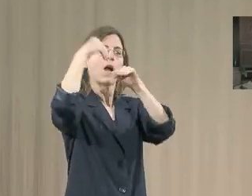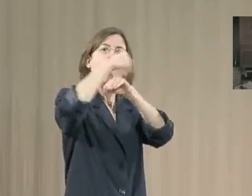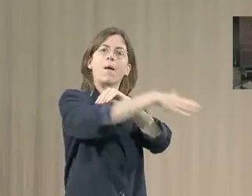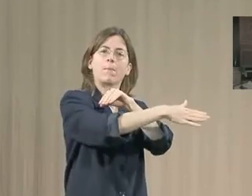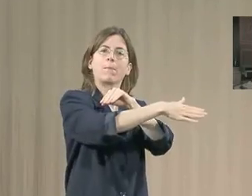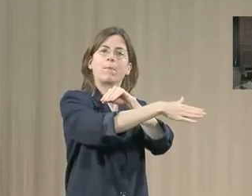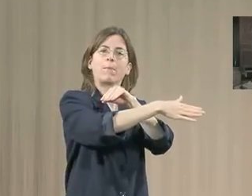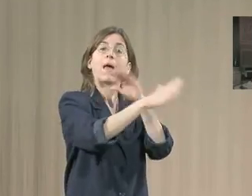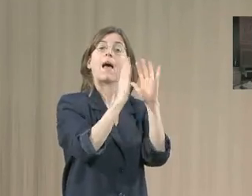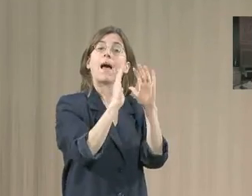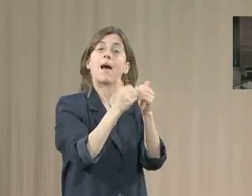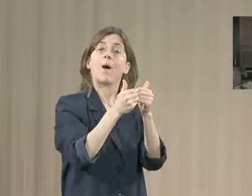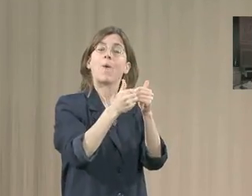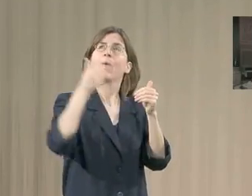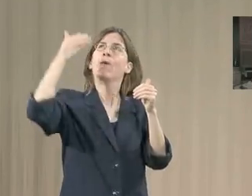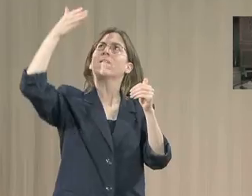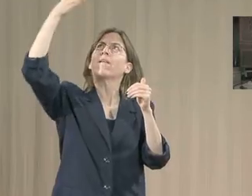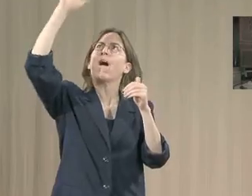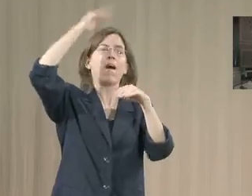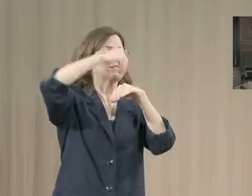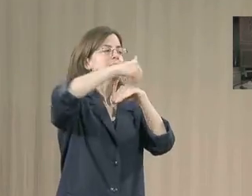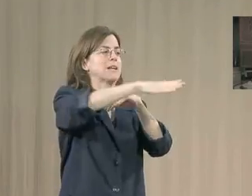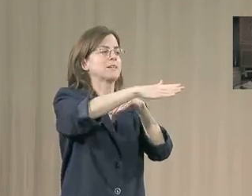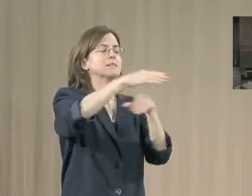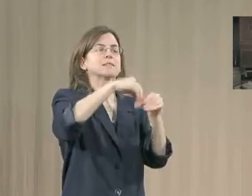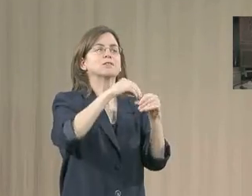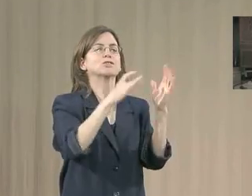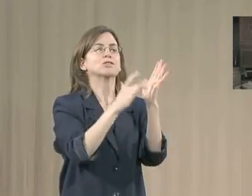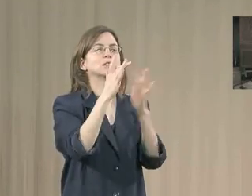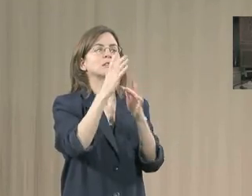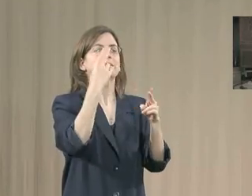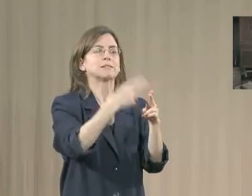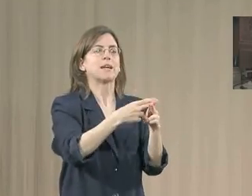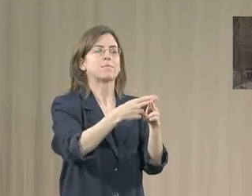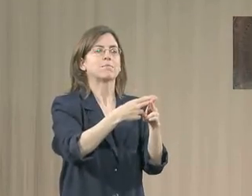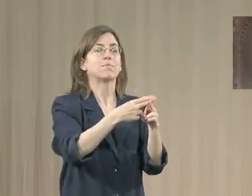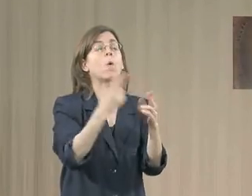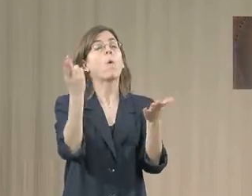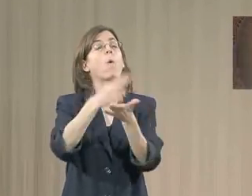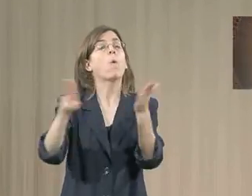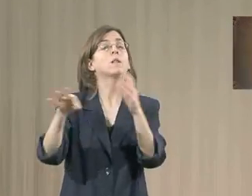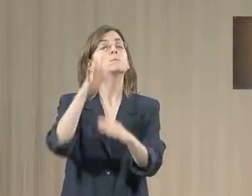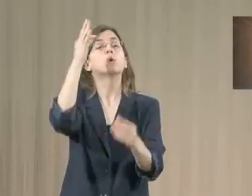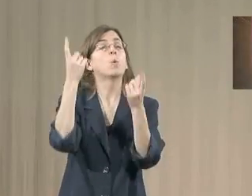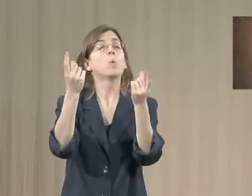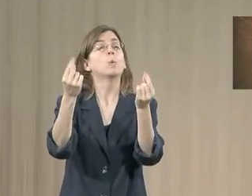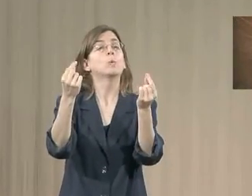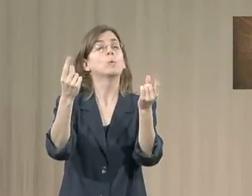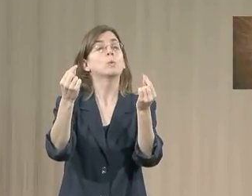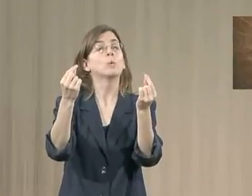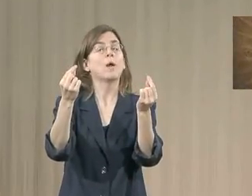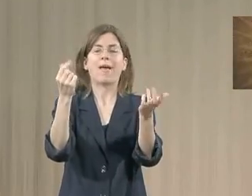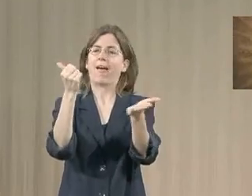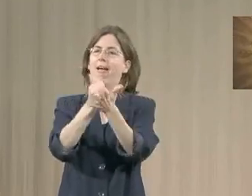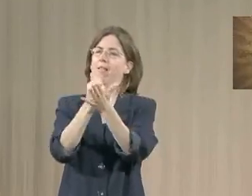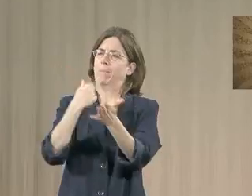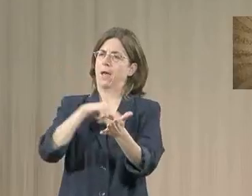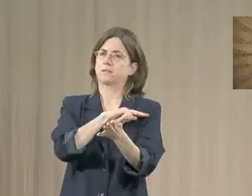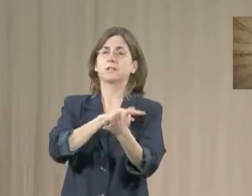He will be the gift of the Father in the name of the Son to help us keep the